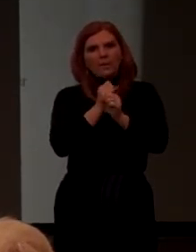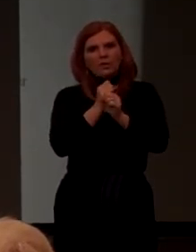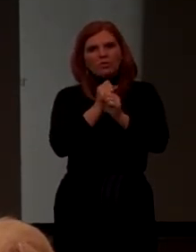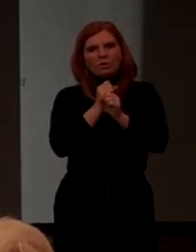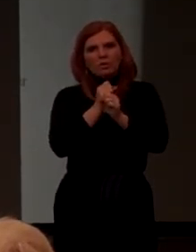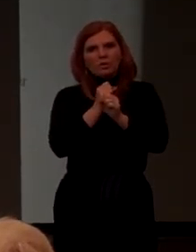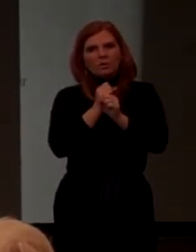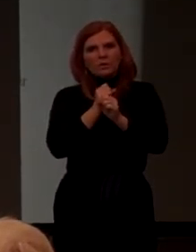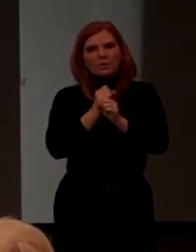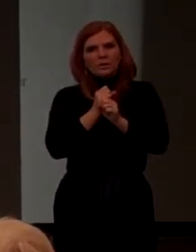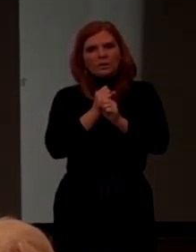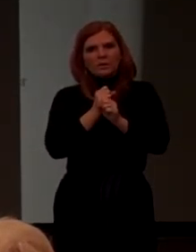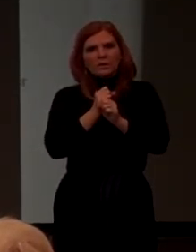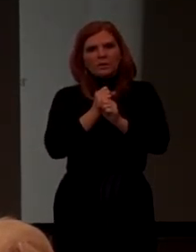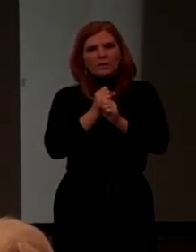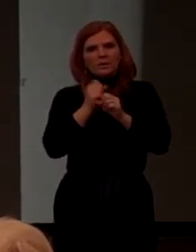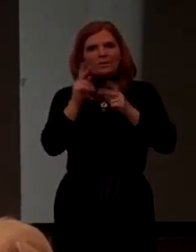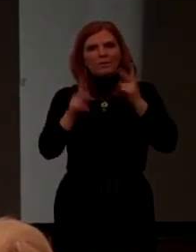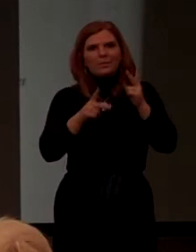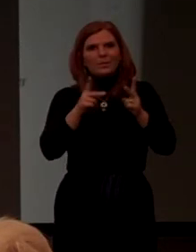Consumer tastes change.